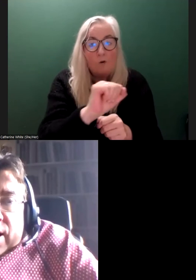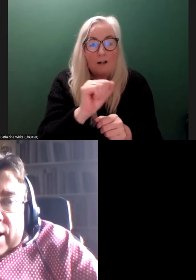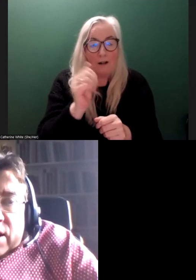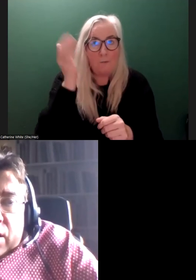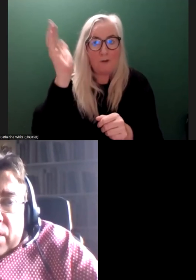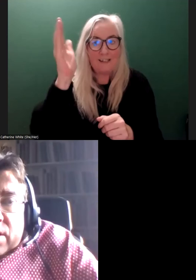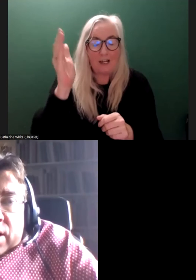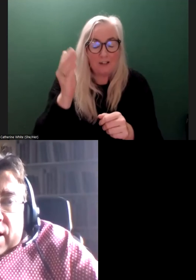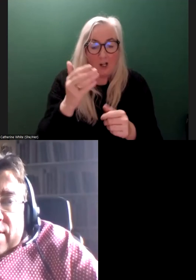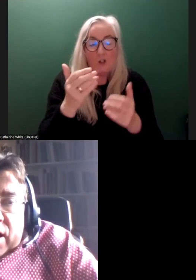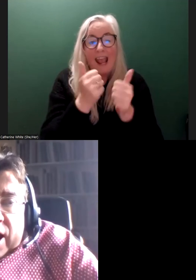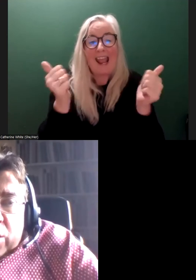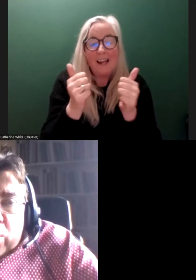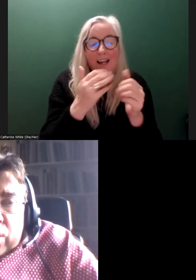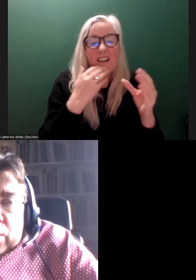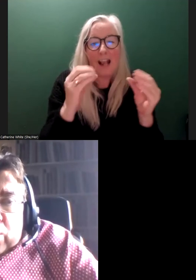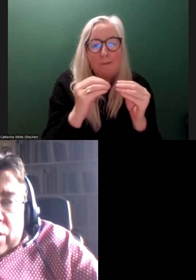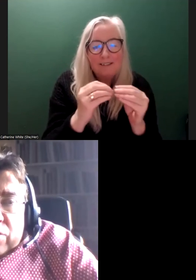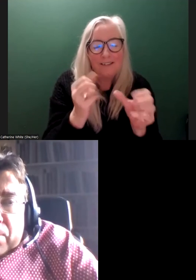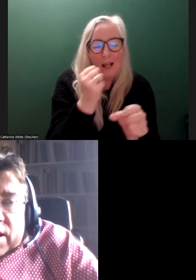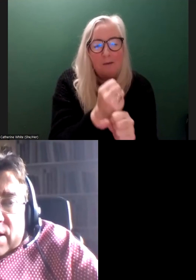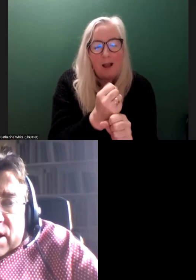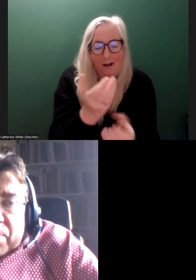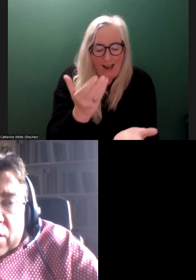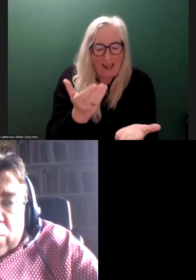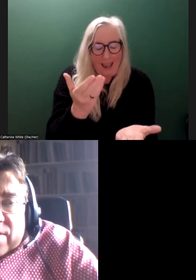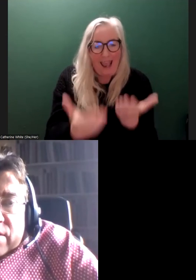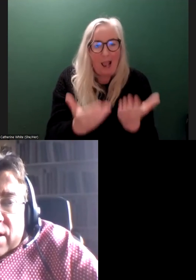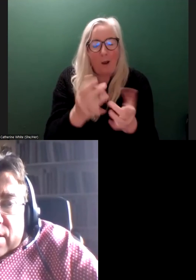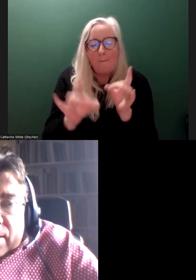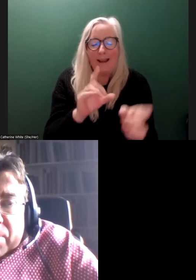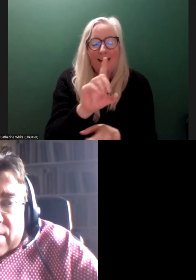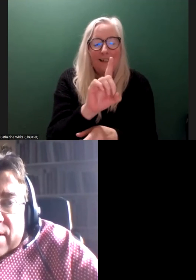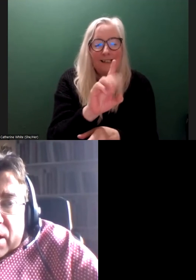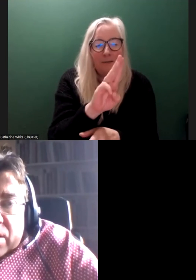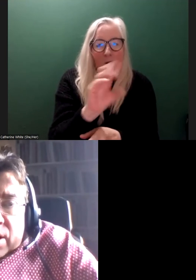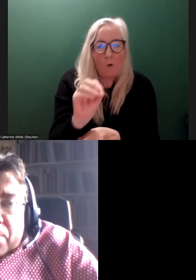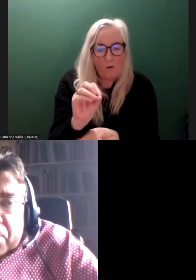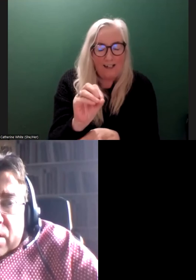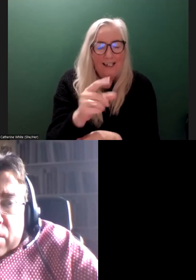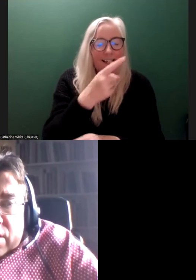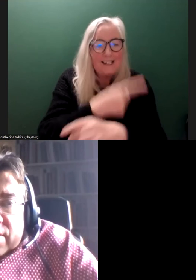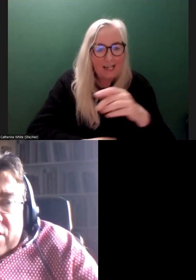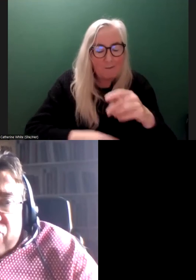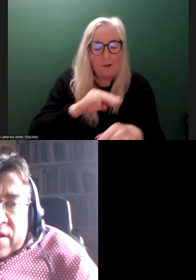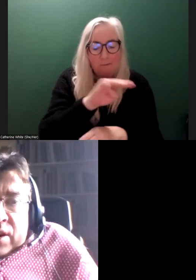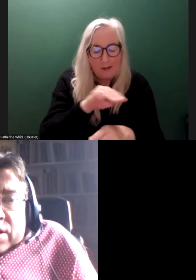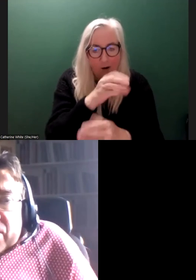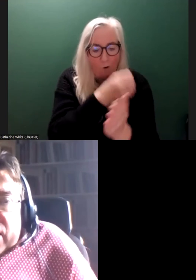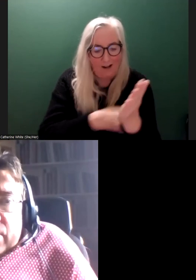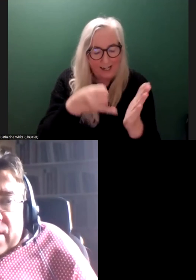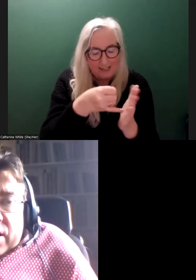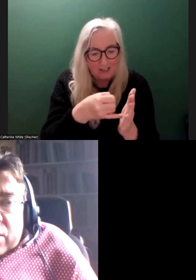And I will on how we could make DPOs, that means Disabled People Organizations,